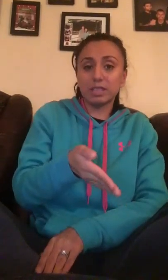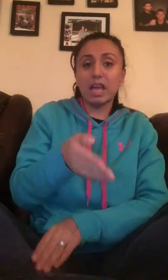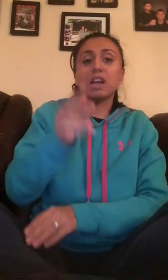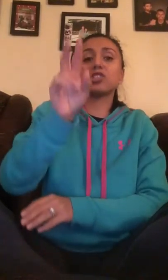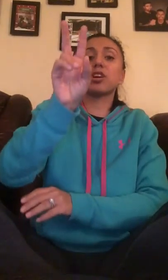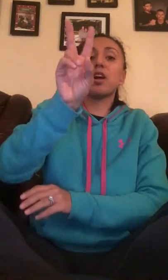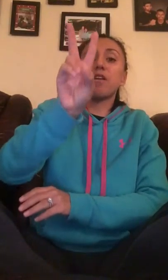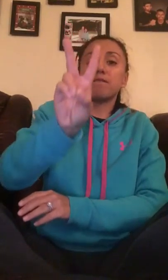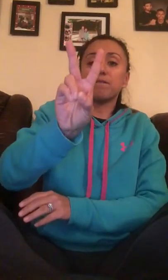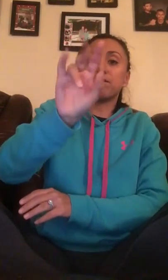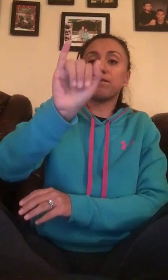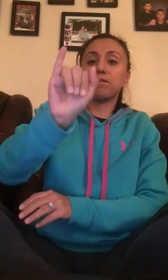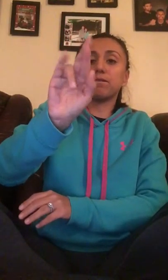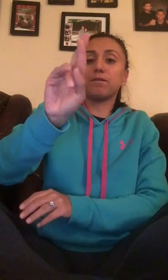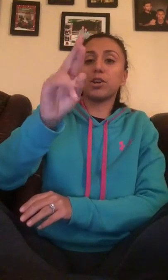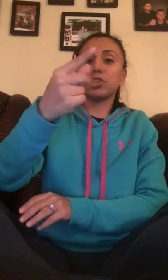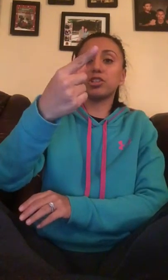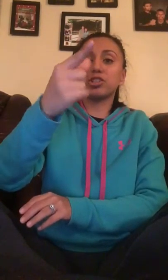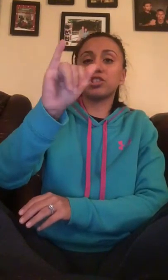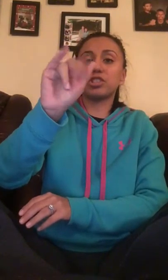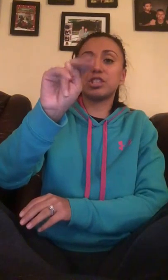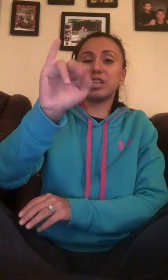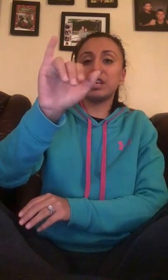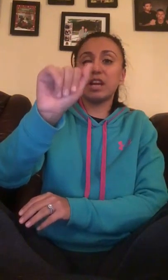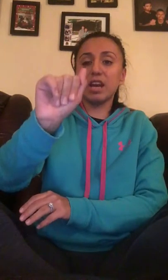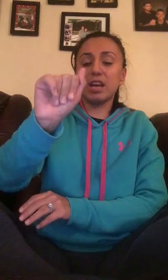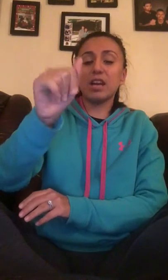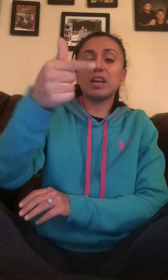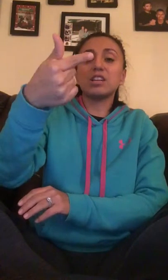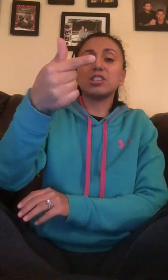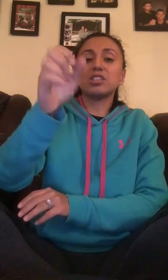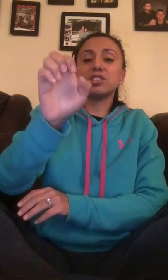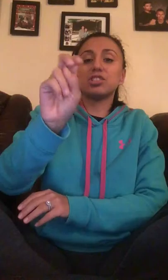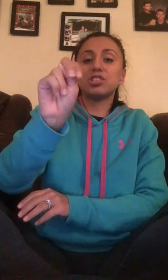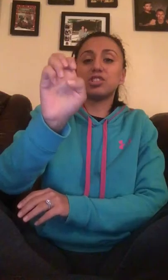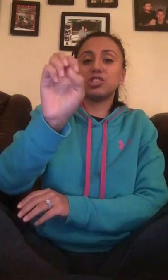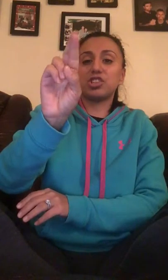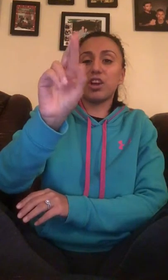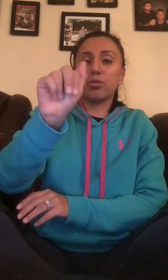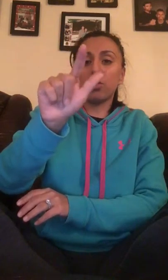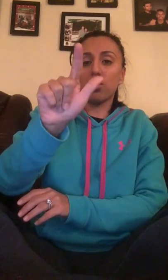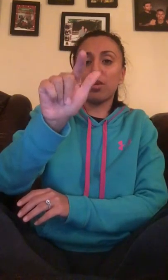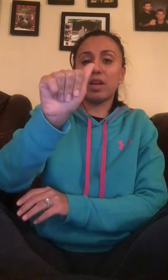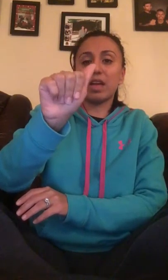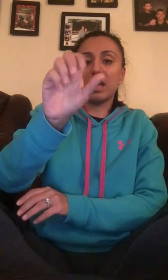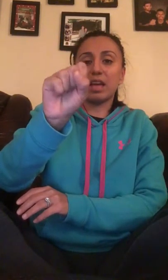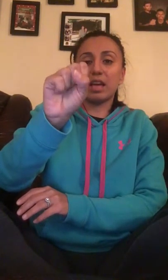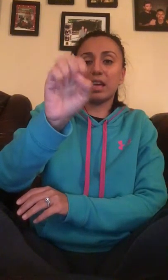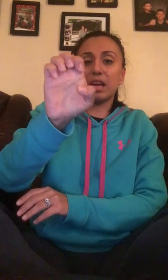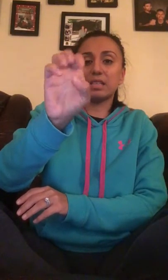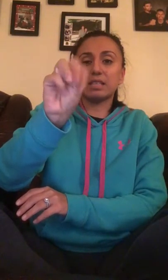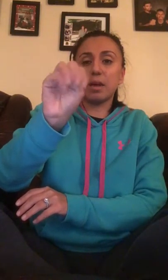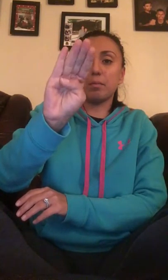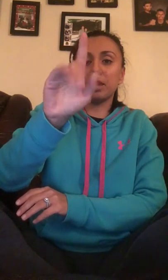slash Virginia General Assembly